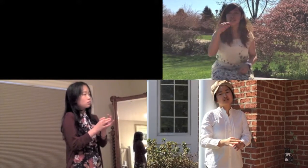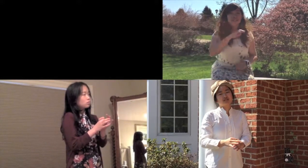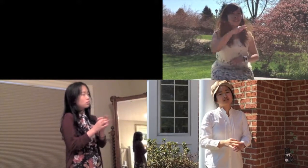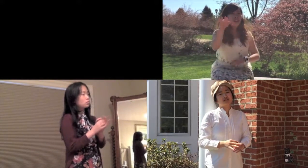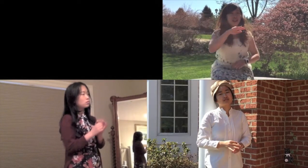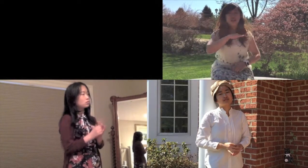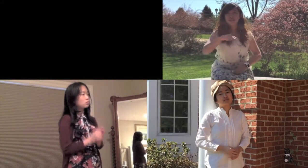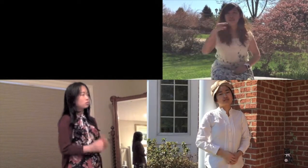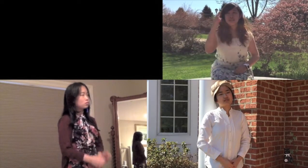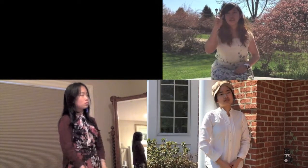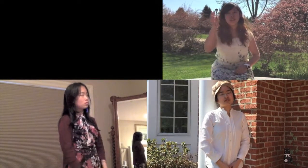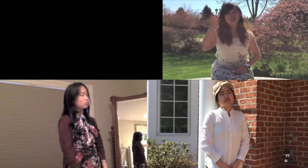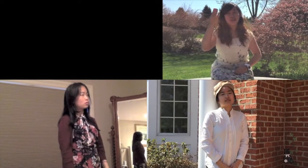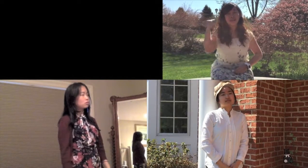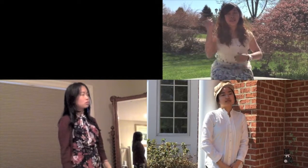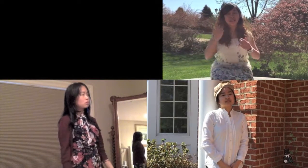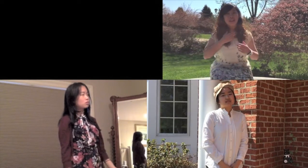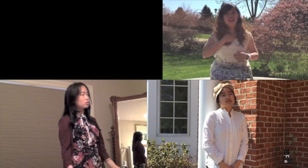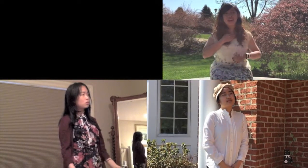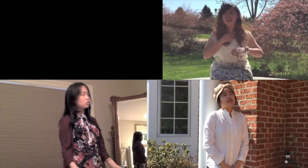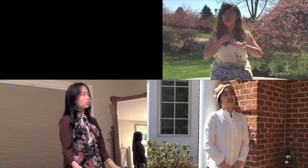he never saw me there.